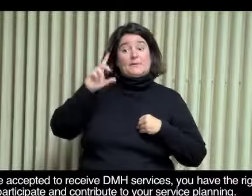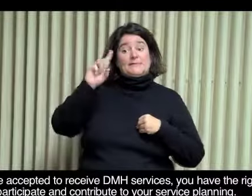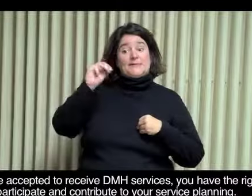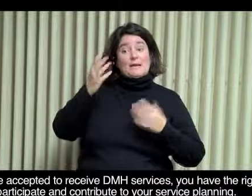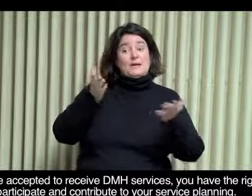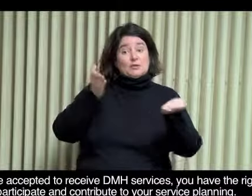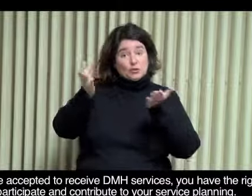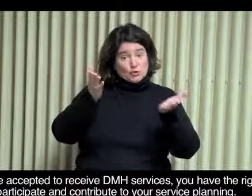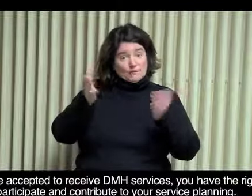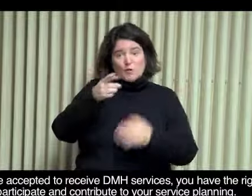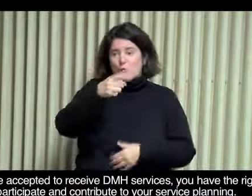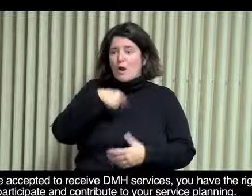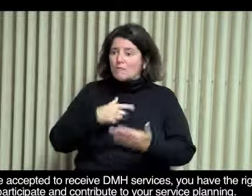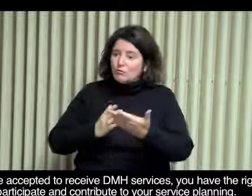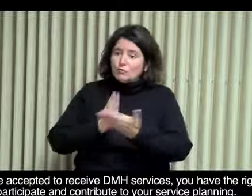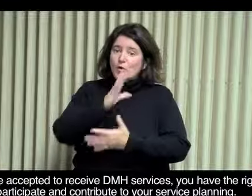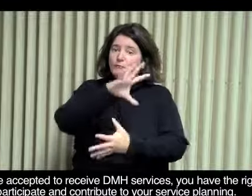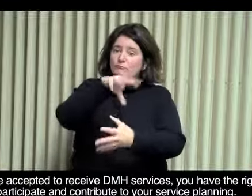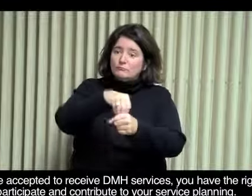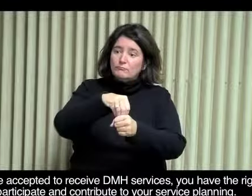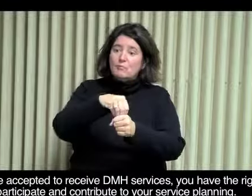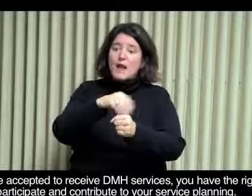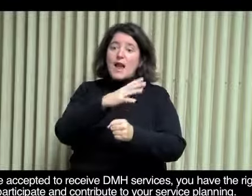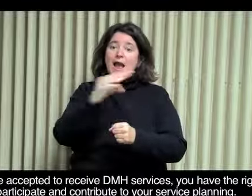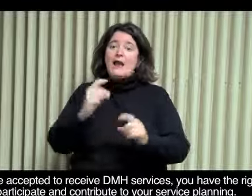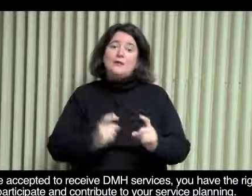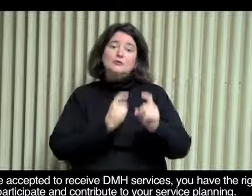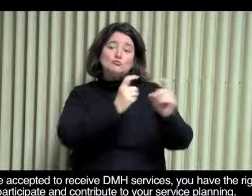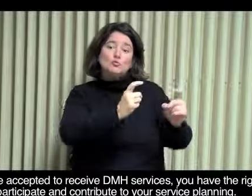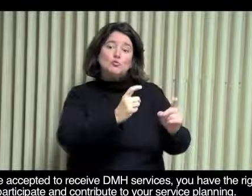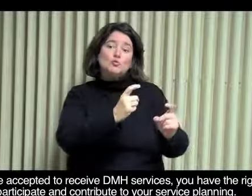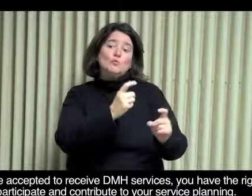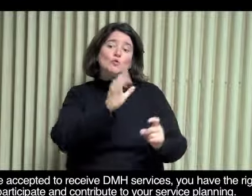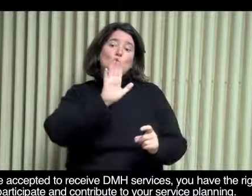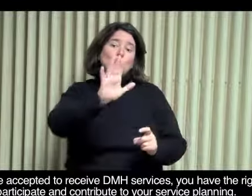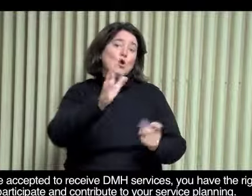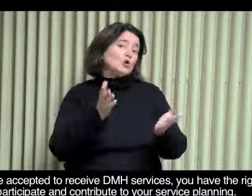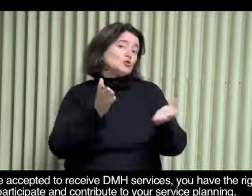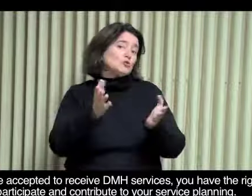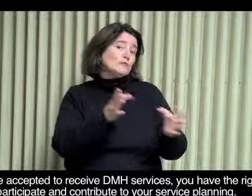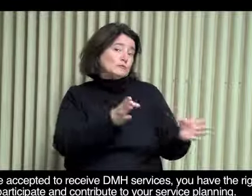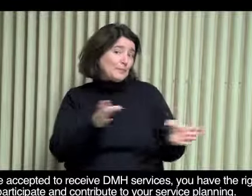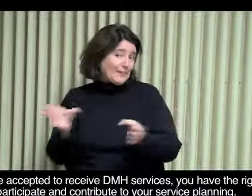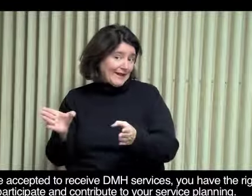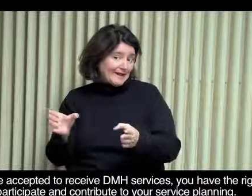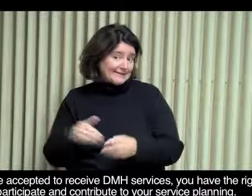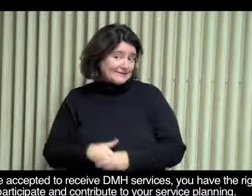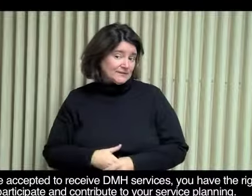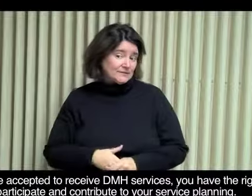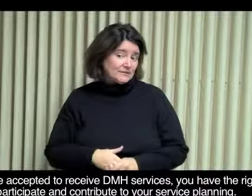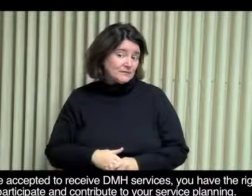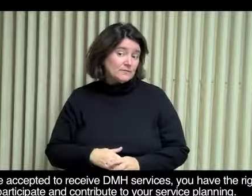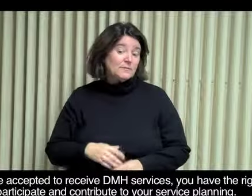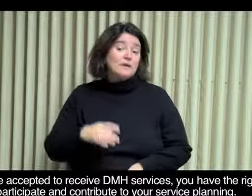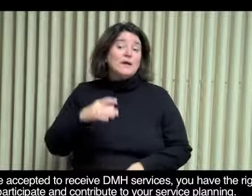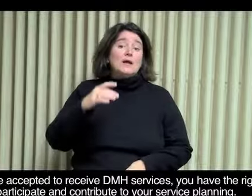If you are accepted to receive DMH services, you have the right to participate and contribute to your service planning.